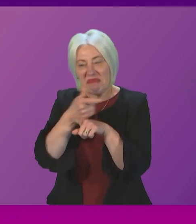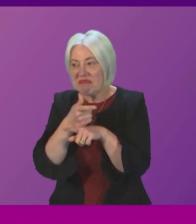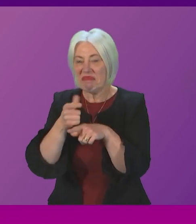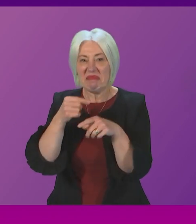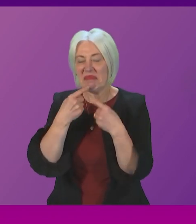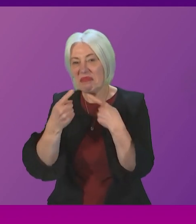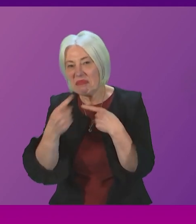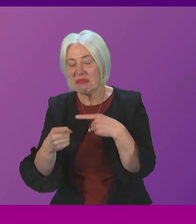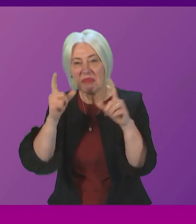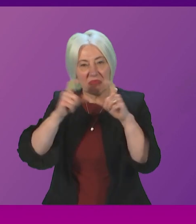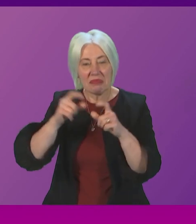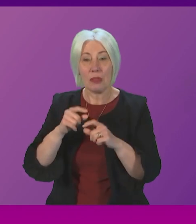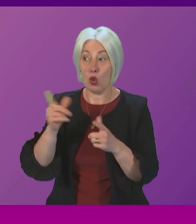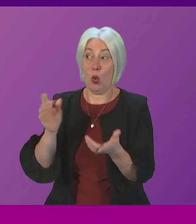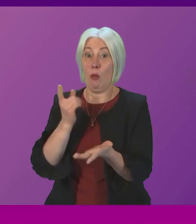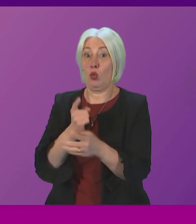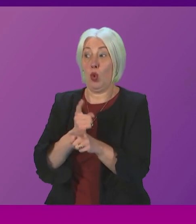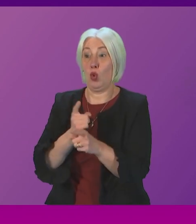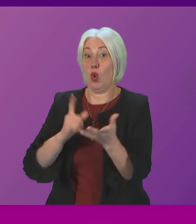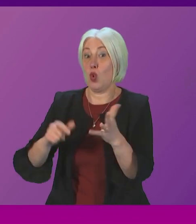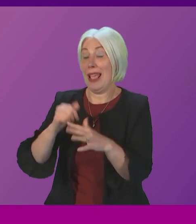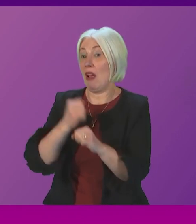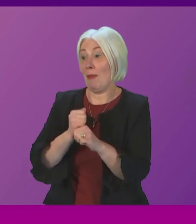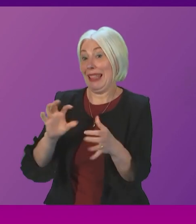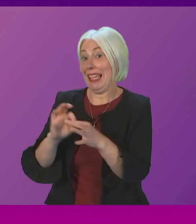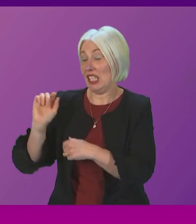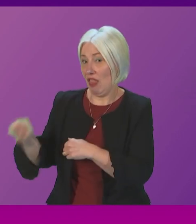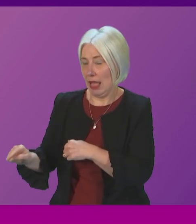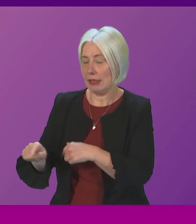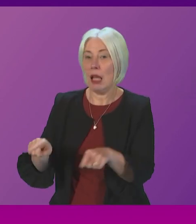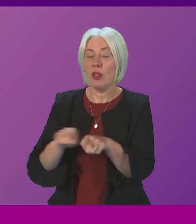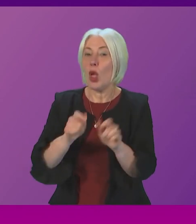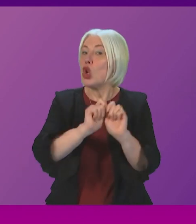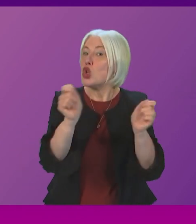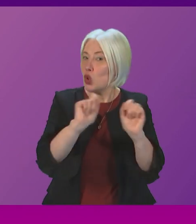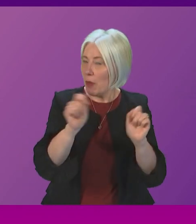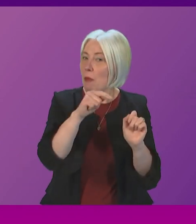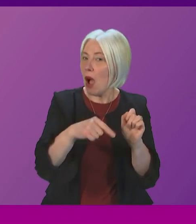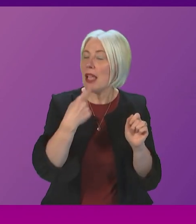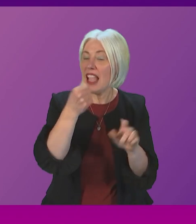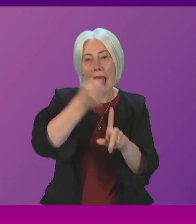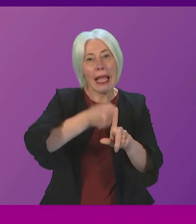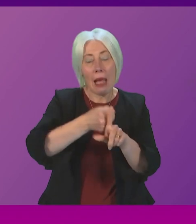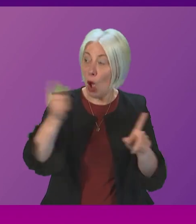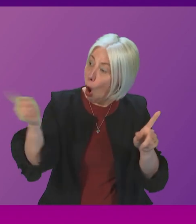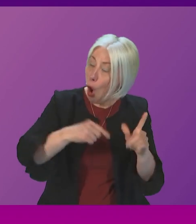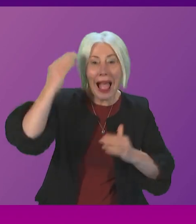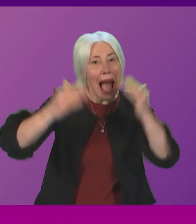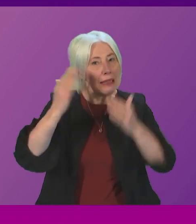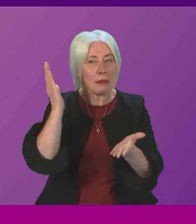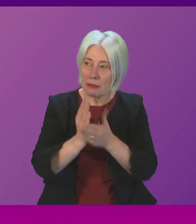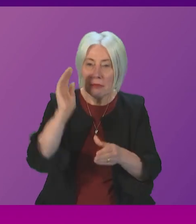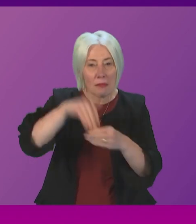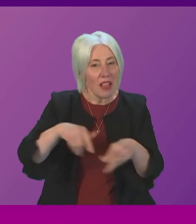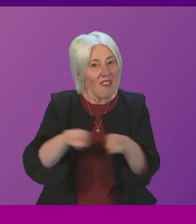government on that very matter but also the third task of the records campaign is that every adult has a role to play so take a lead in our community to help our